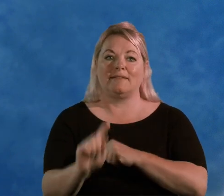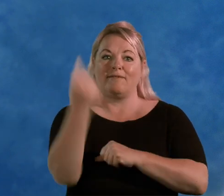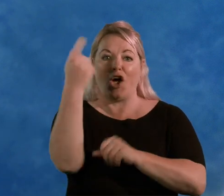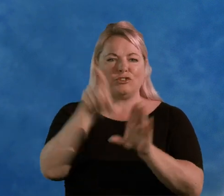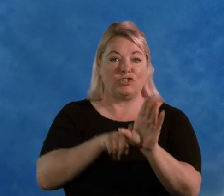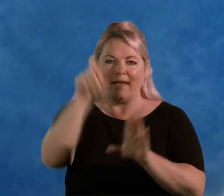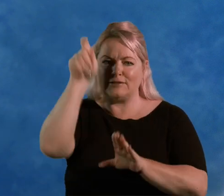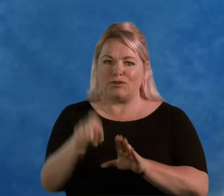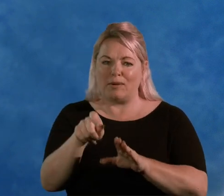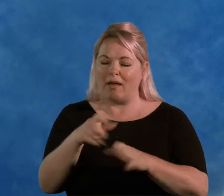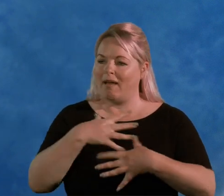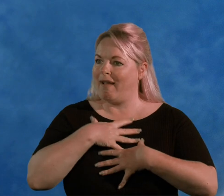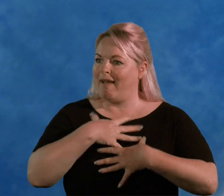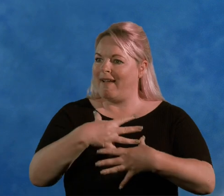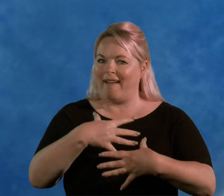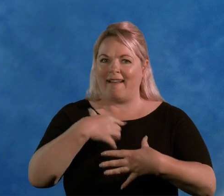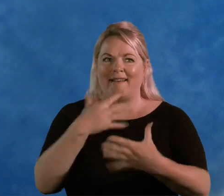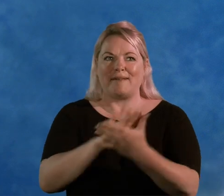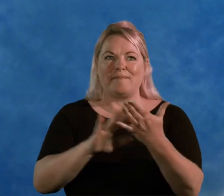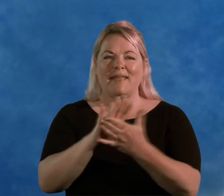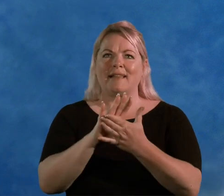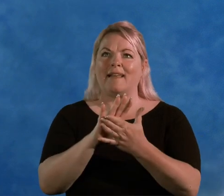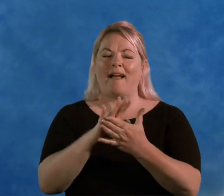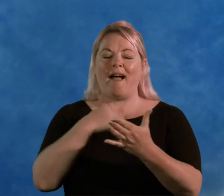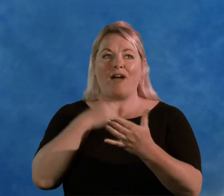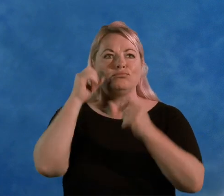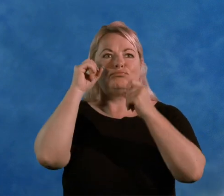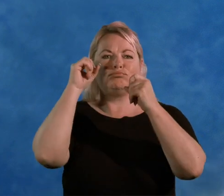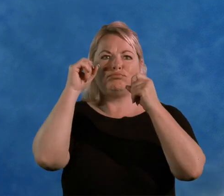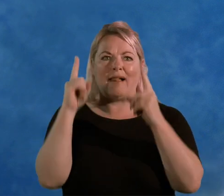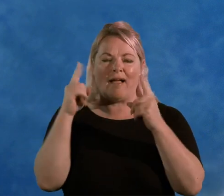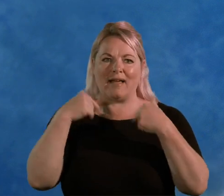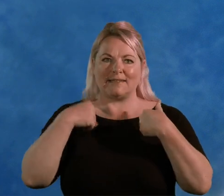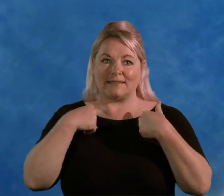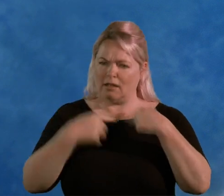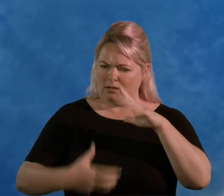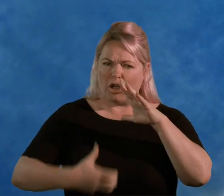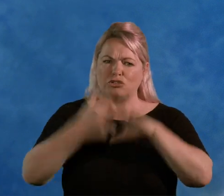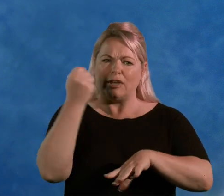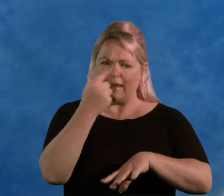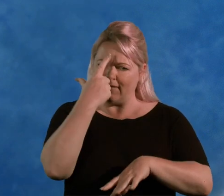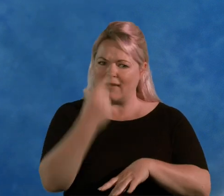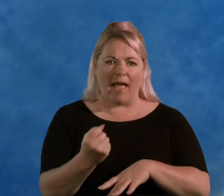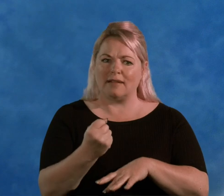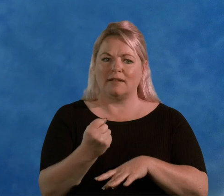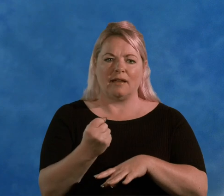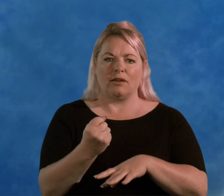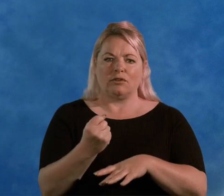that was amazing because it's just made me realise that you can achieve anything with